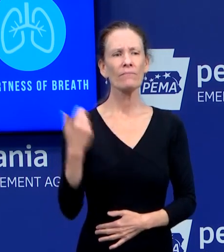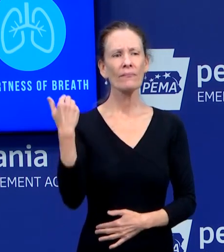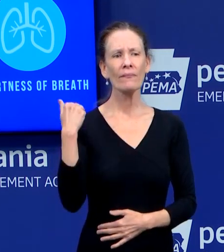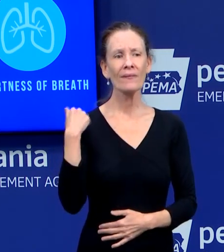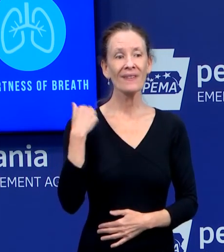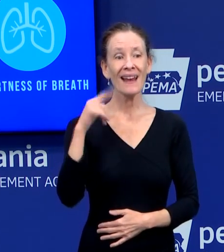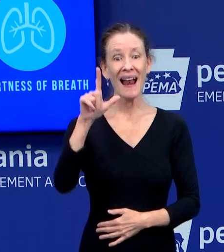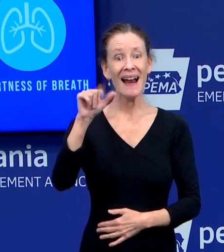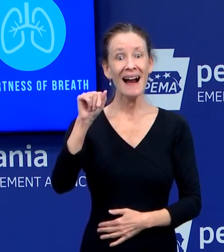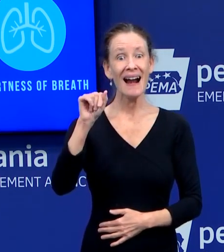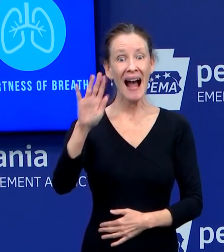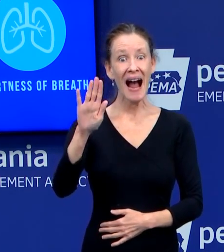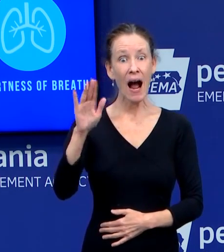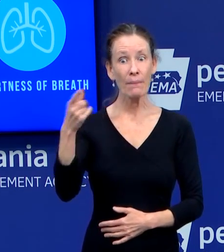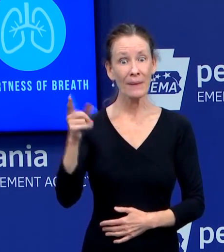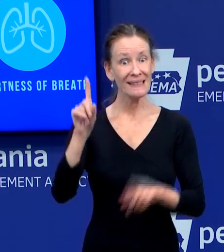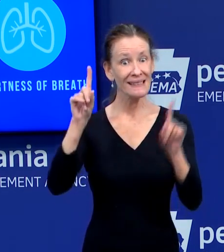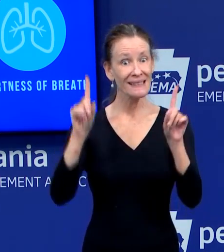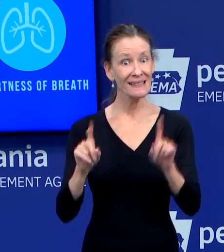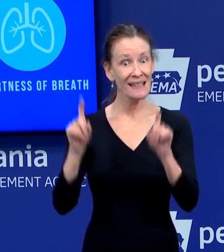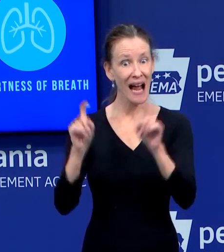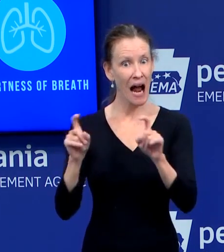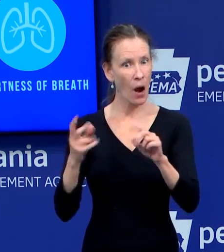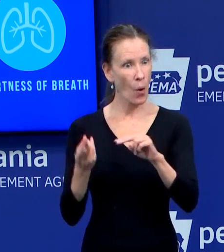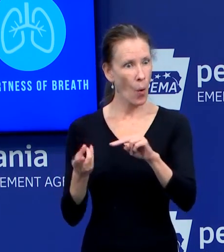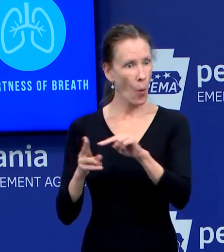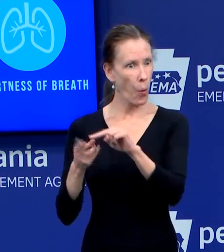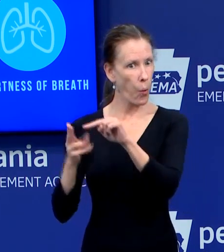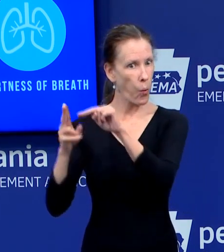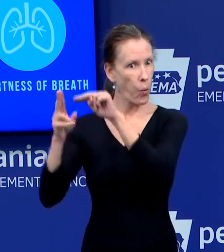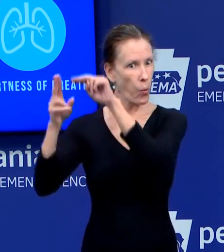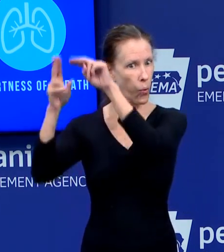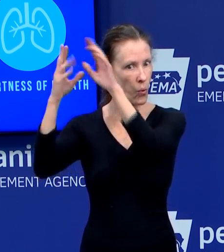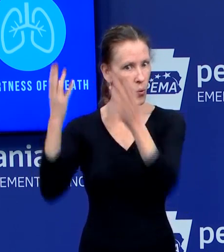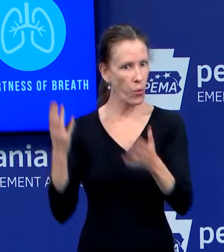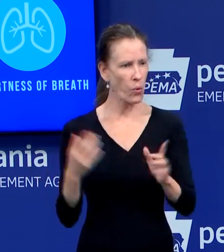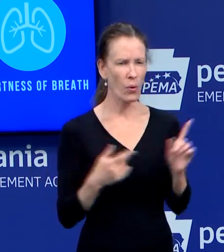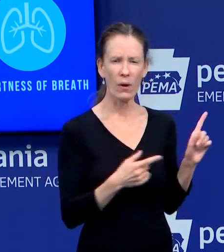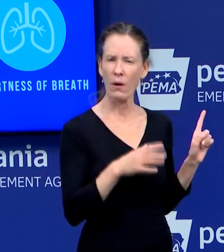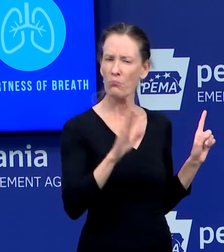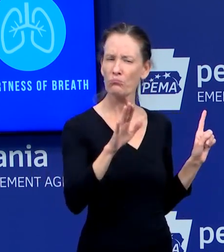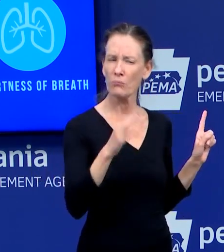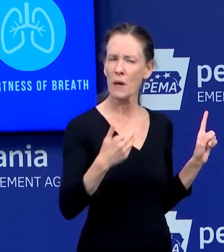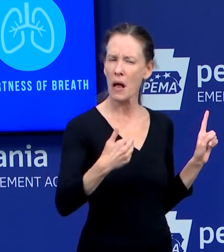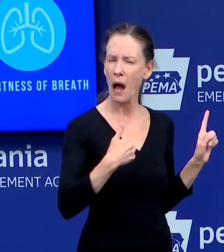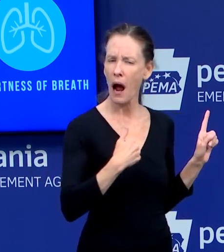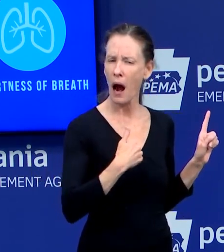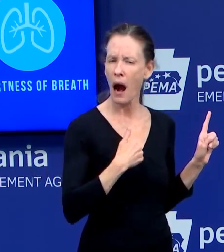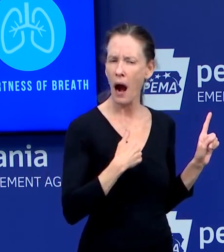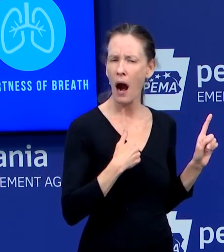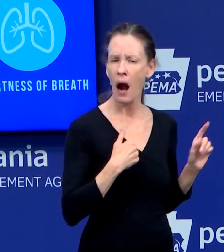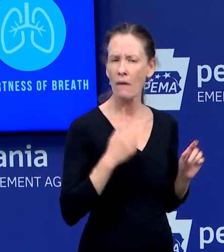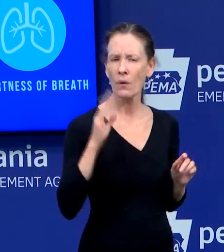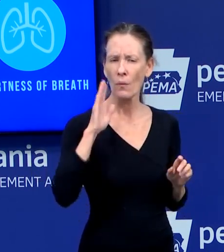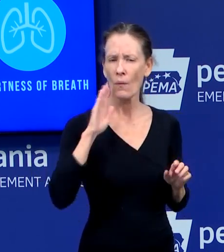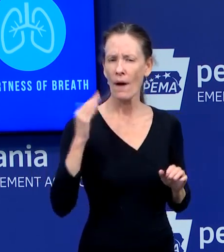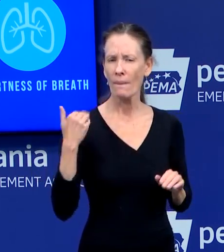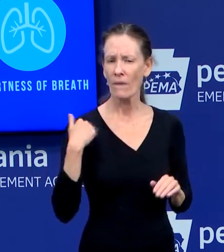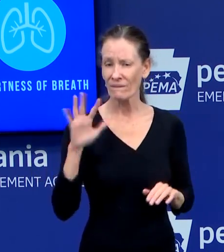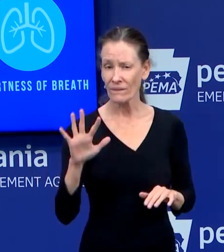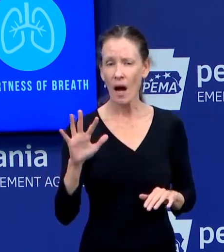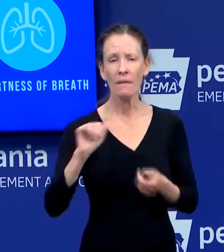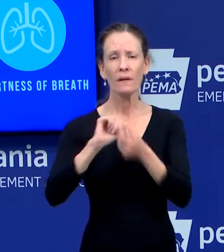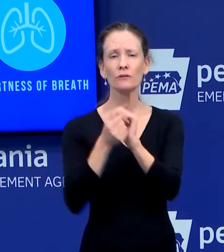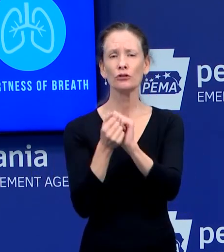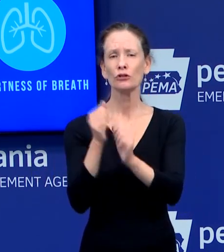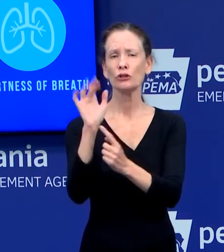further as we get more and more tests? Um, yes. I mean, we can run, we've talked about 100, so we've gone from 5 to 25 to 100. And there